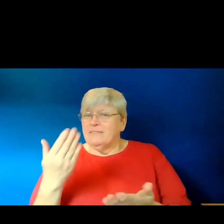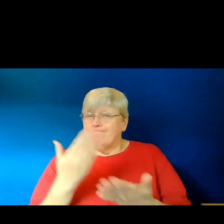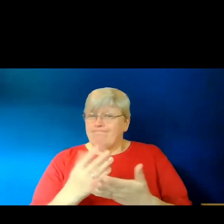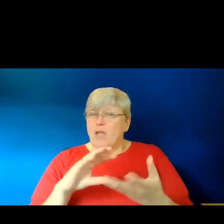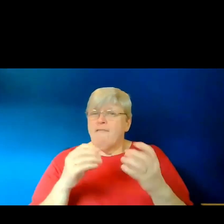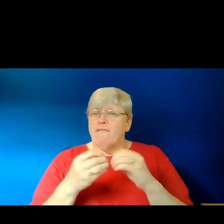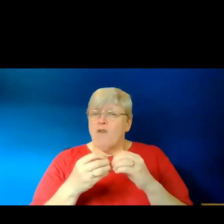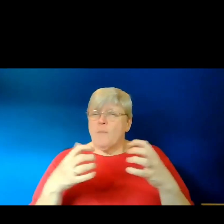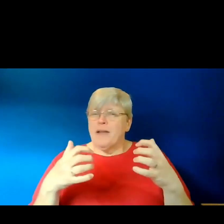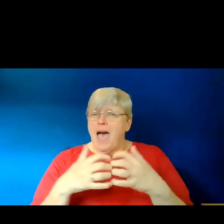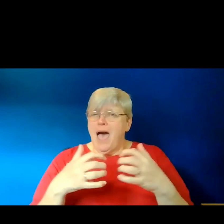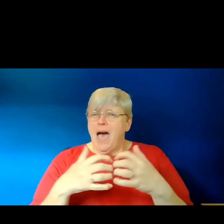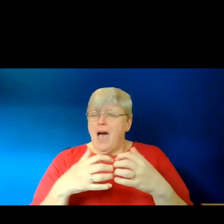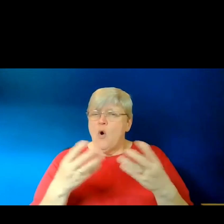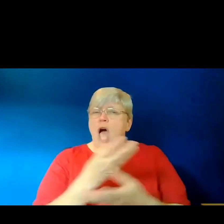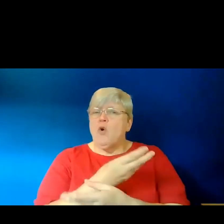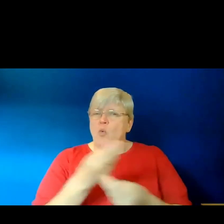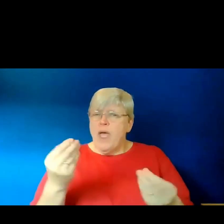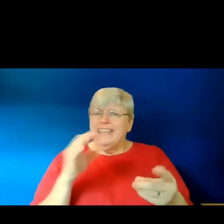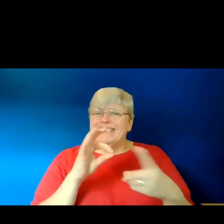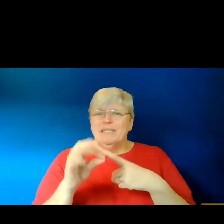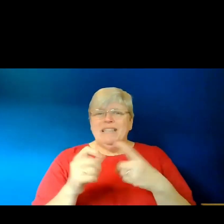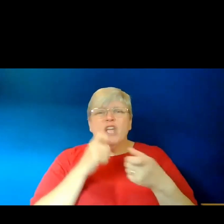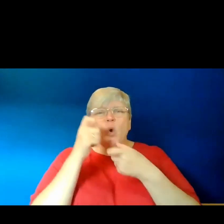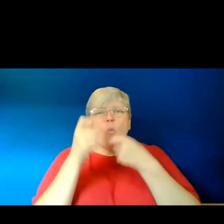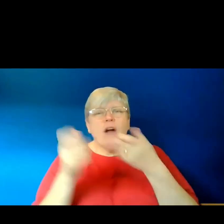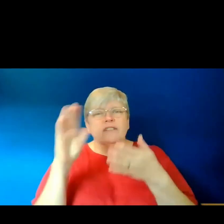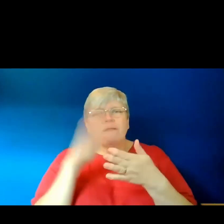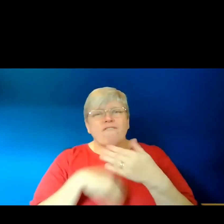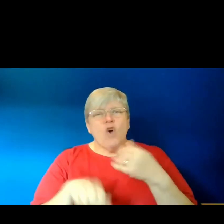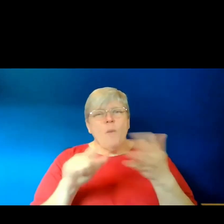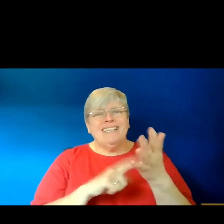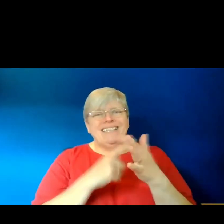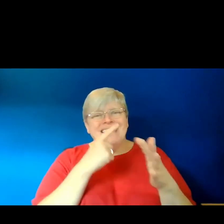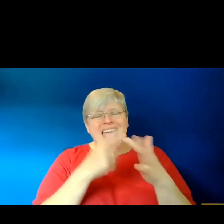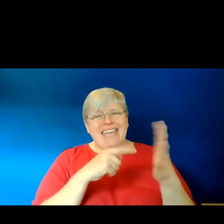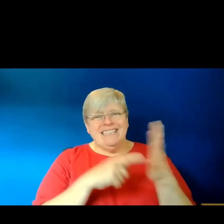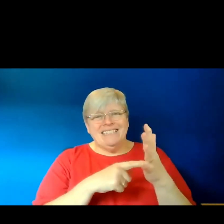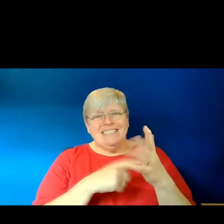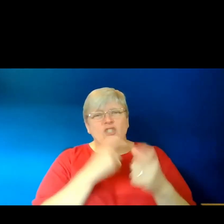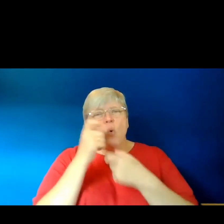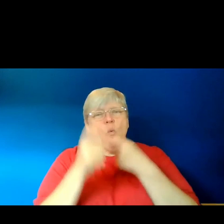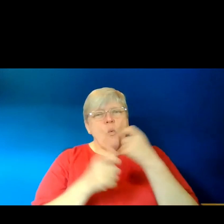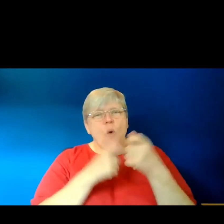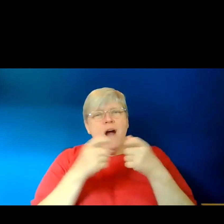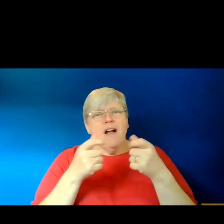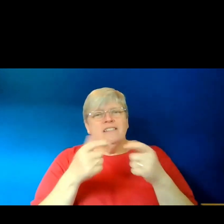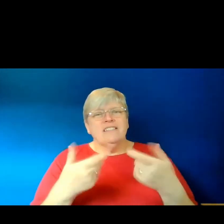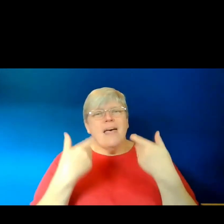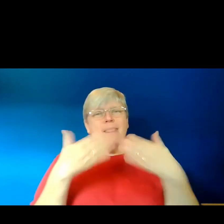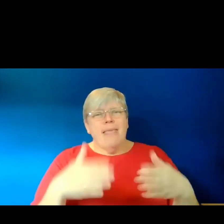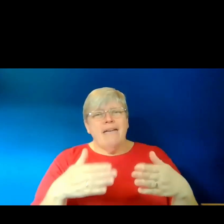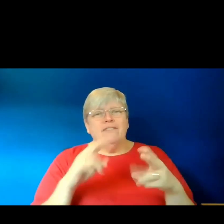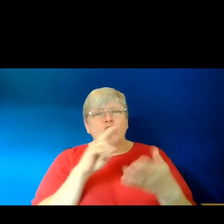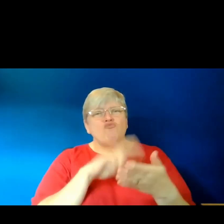erasing certain words from an existing text so that the world's words left behind read